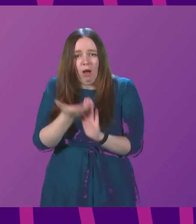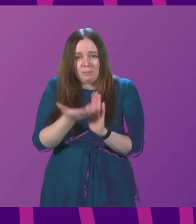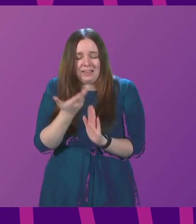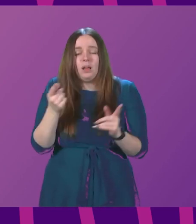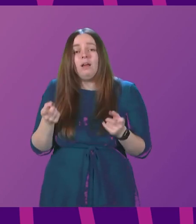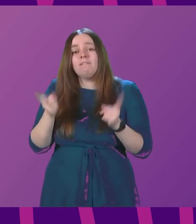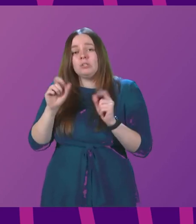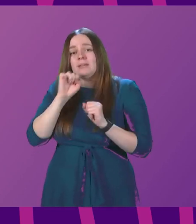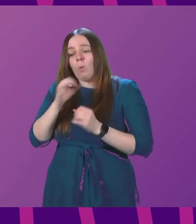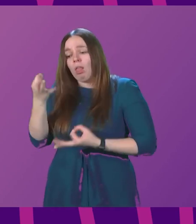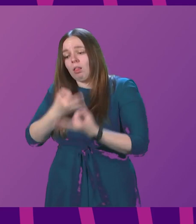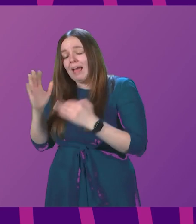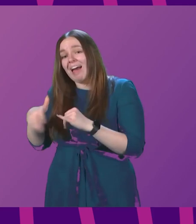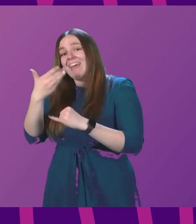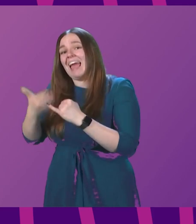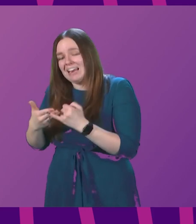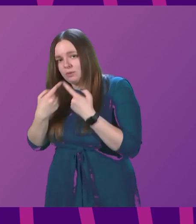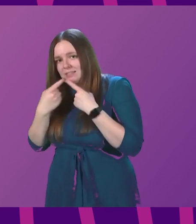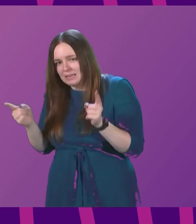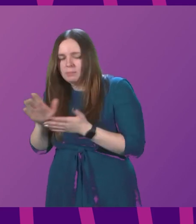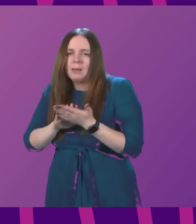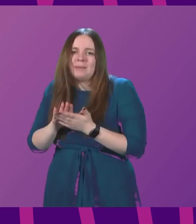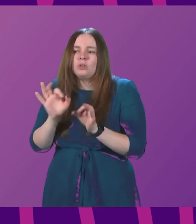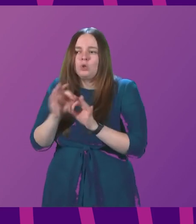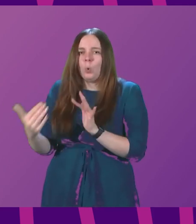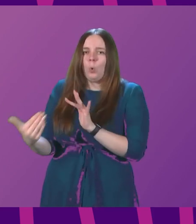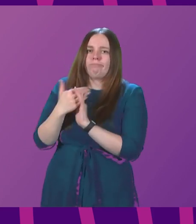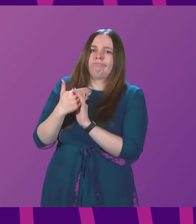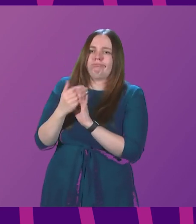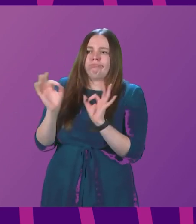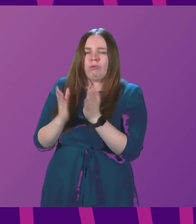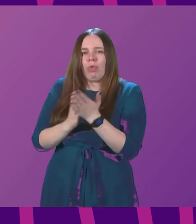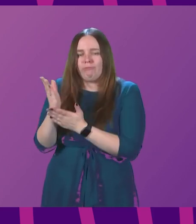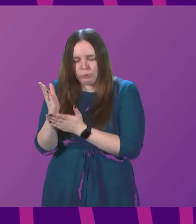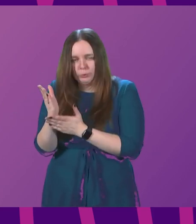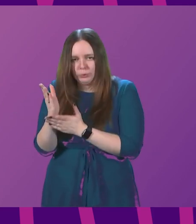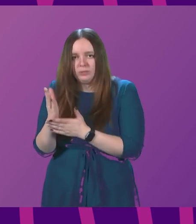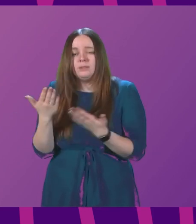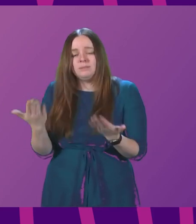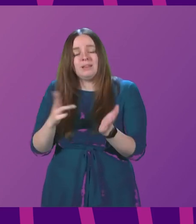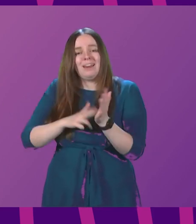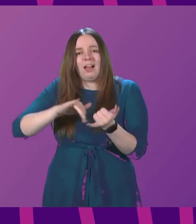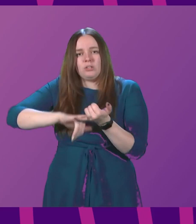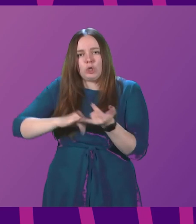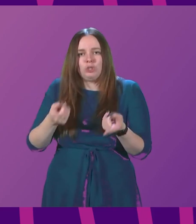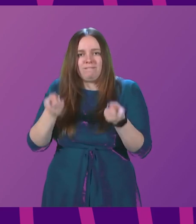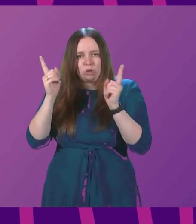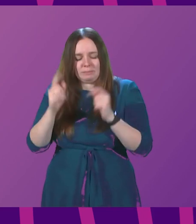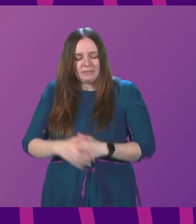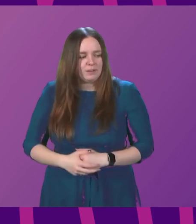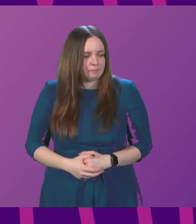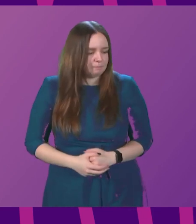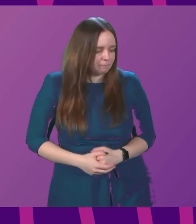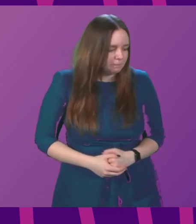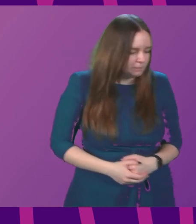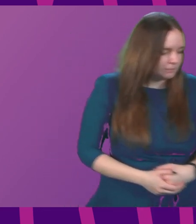Minister will take questions at the end of her statement and so there should be no interventions or interruptions. I call on Nicola Sturgeon, First Minister.